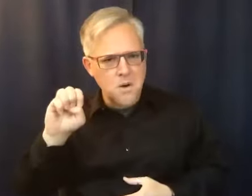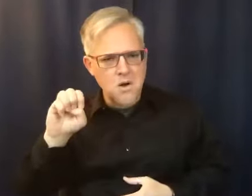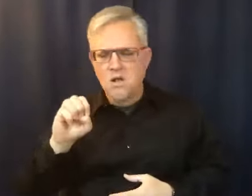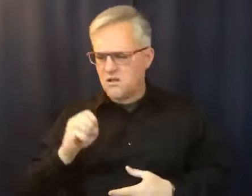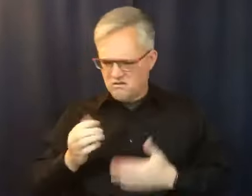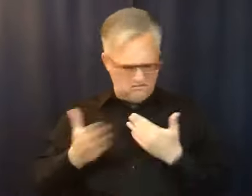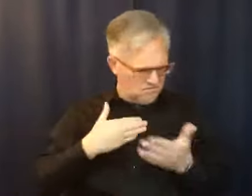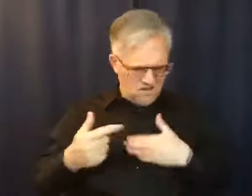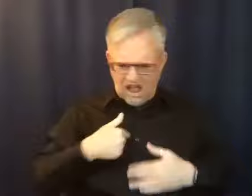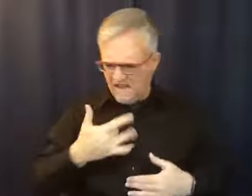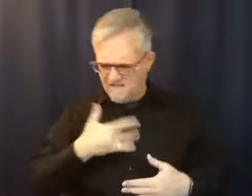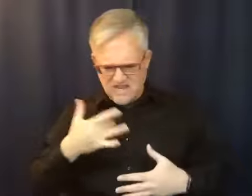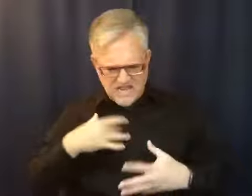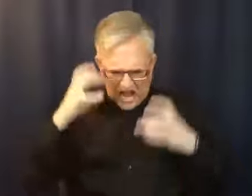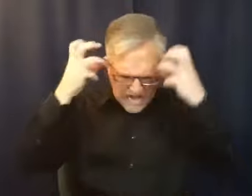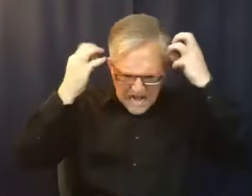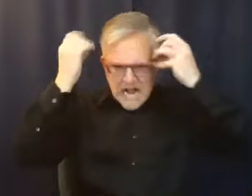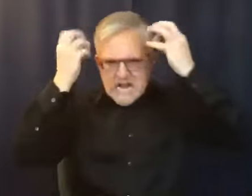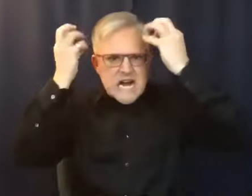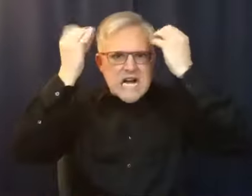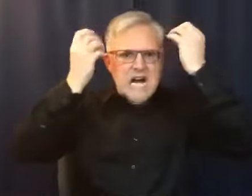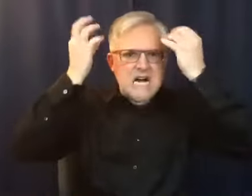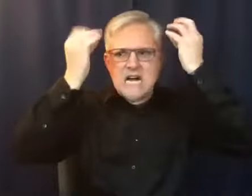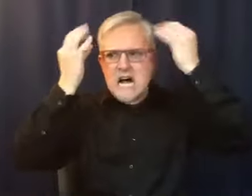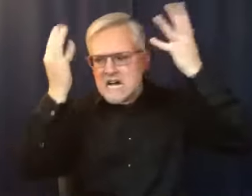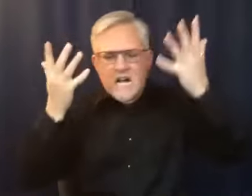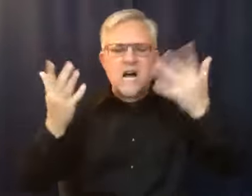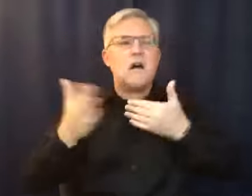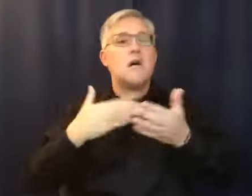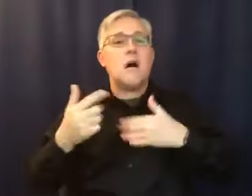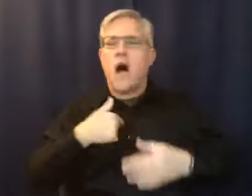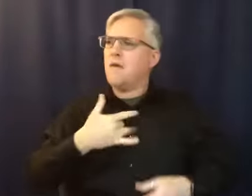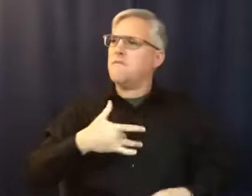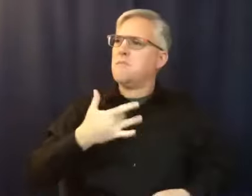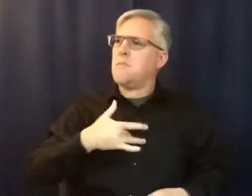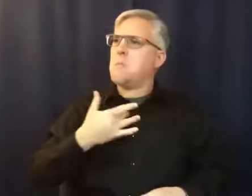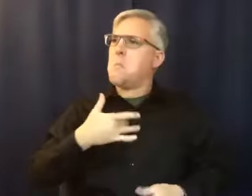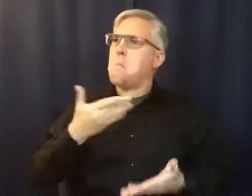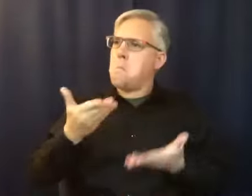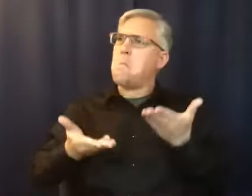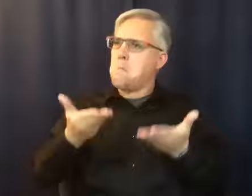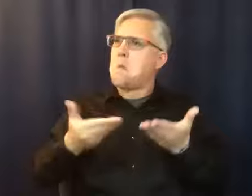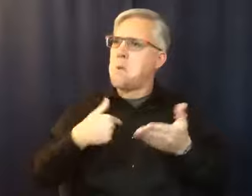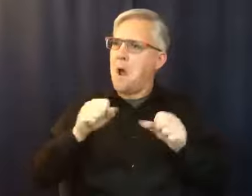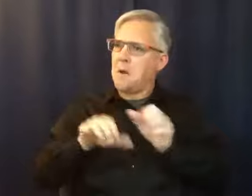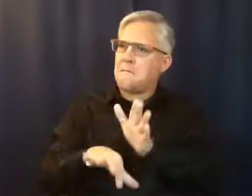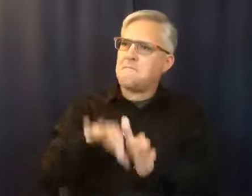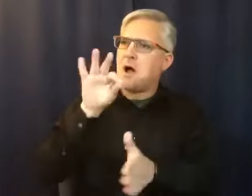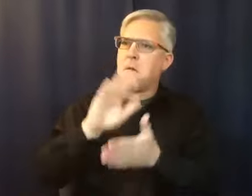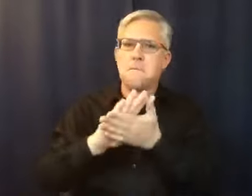some way that I could find a sense of peace. And so I began to work that second step, which says